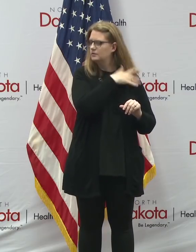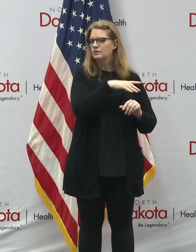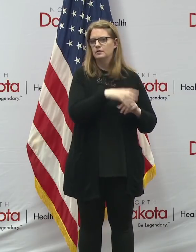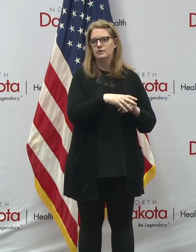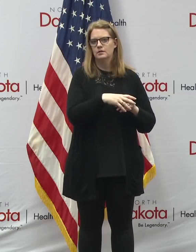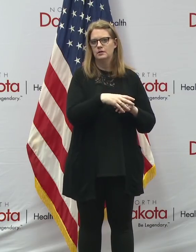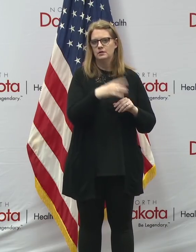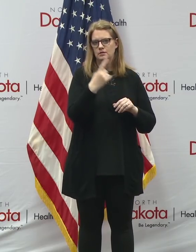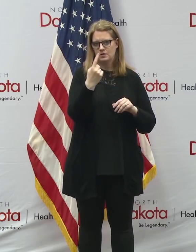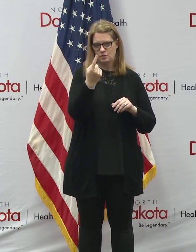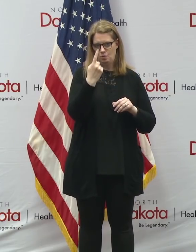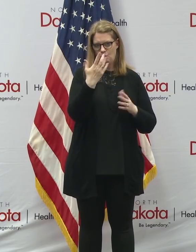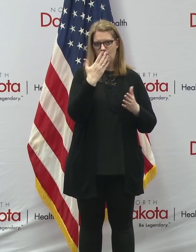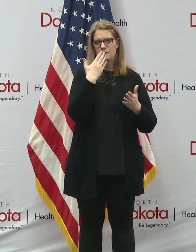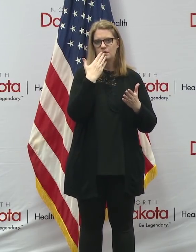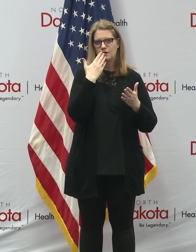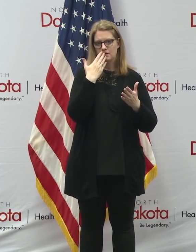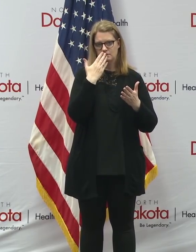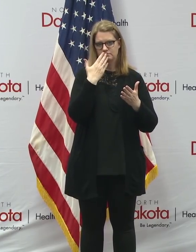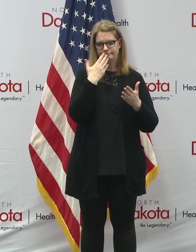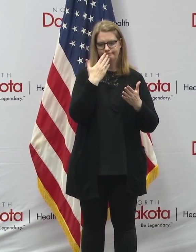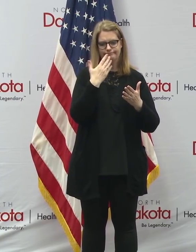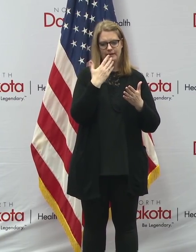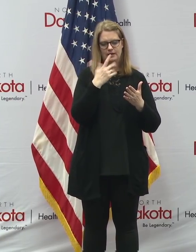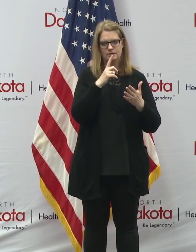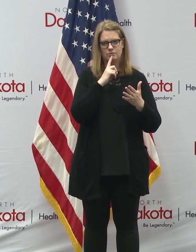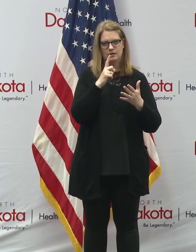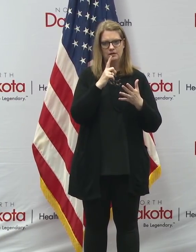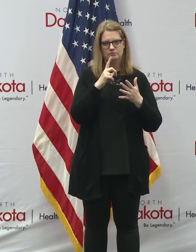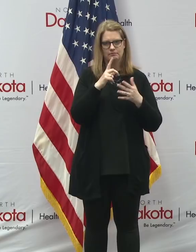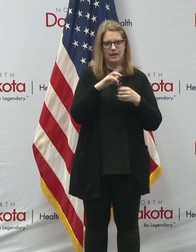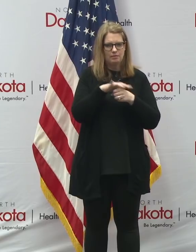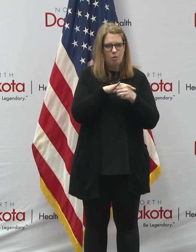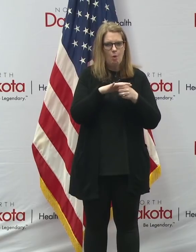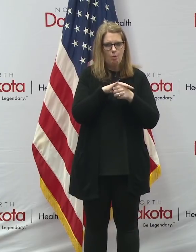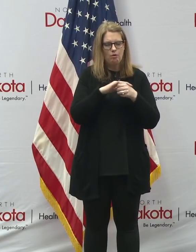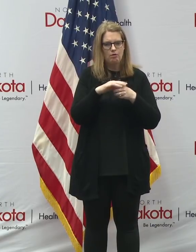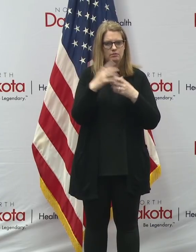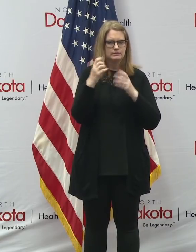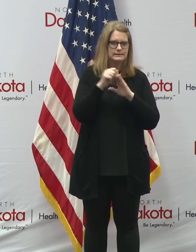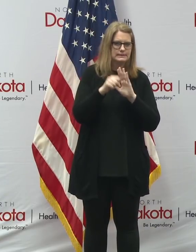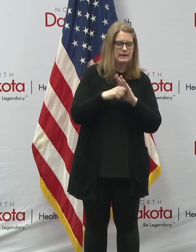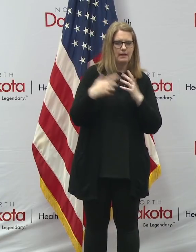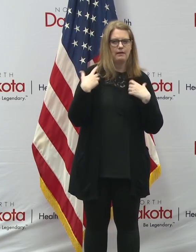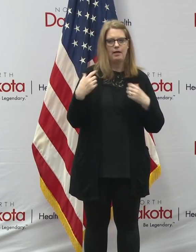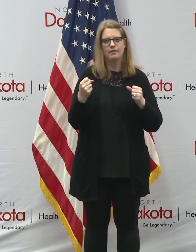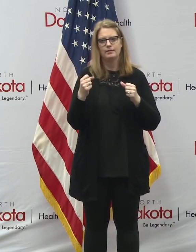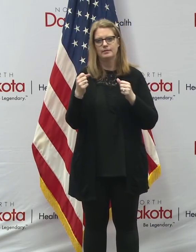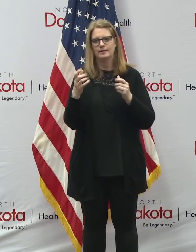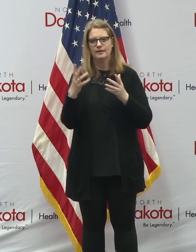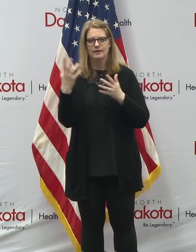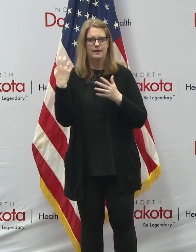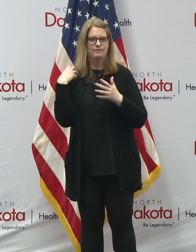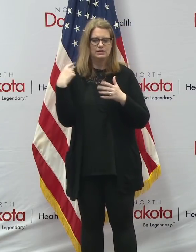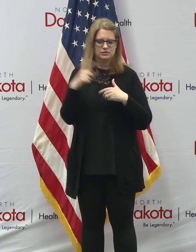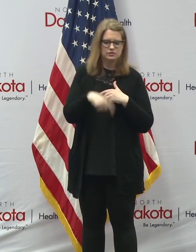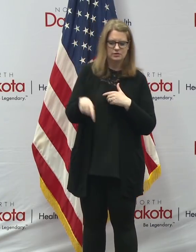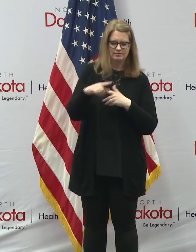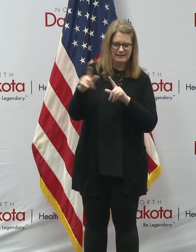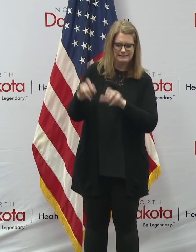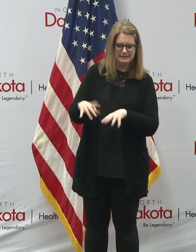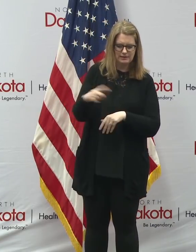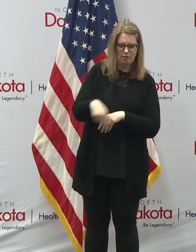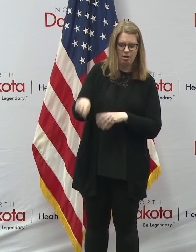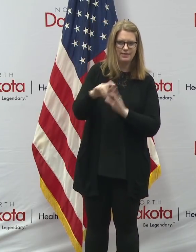there was a well-coordinated effort between local health officials, state health officials, city of Bismarck. They tested all the